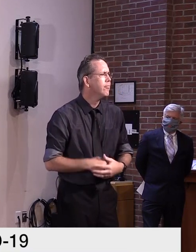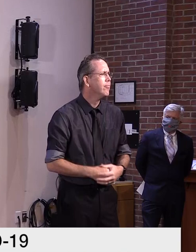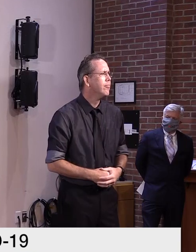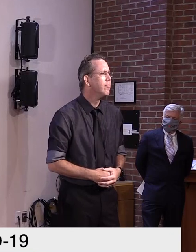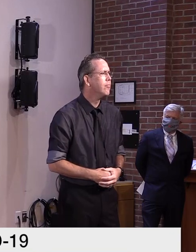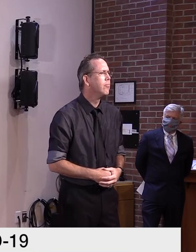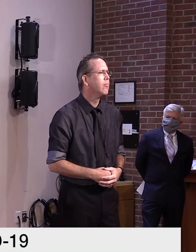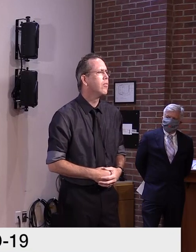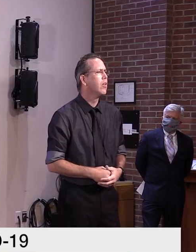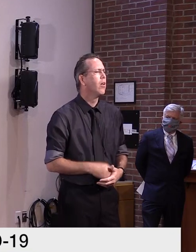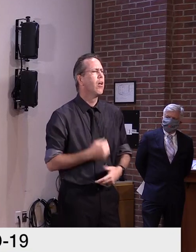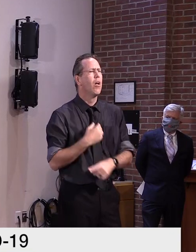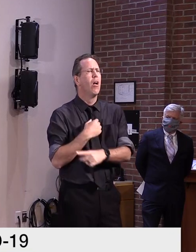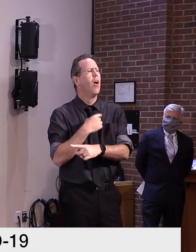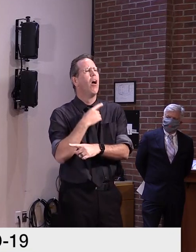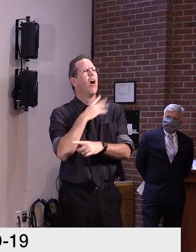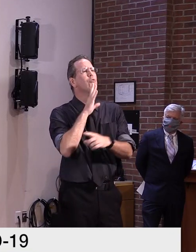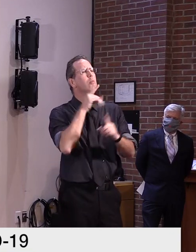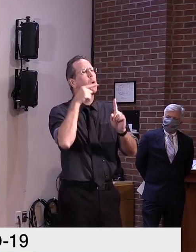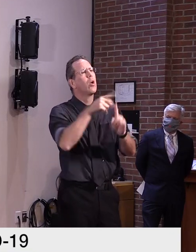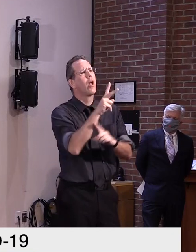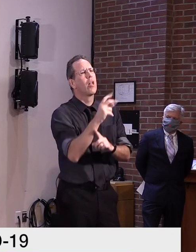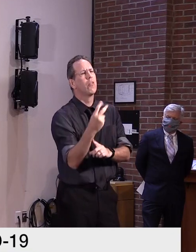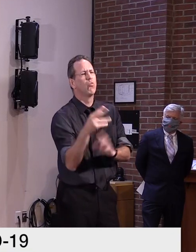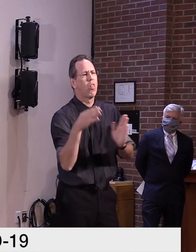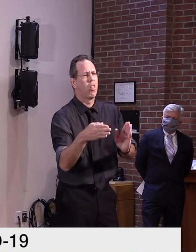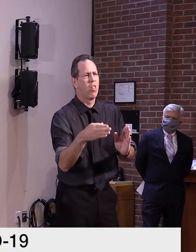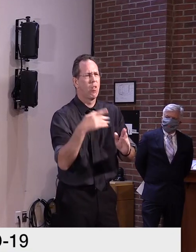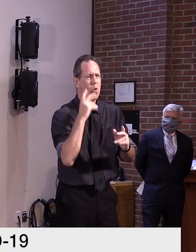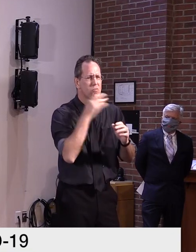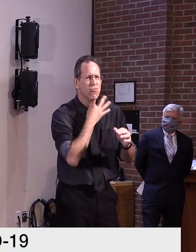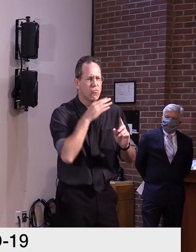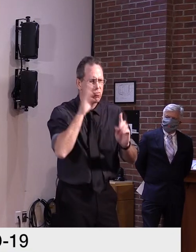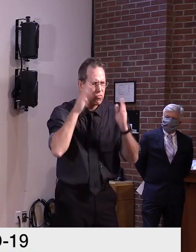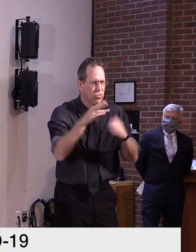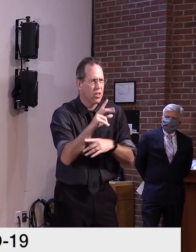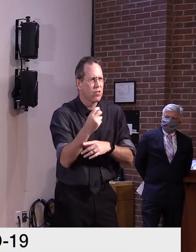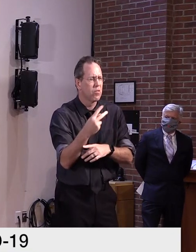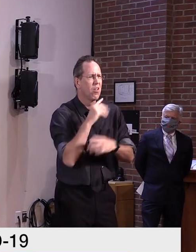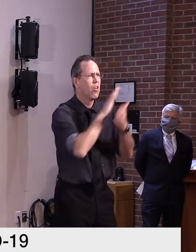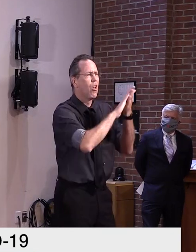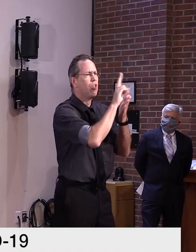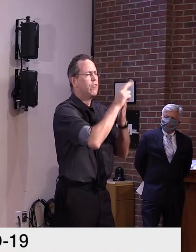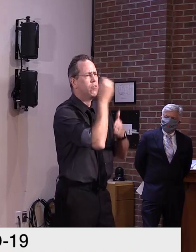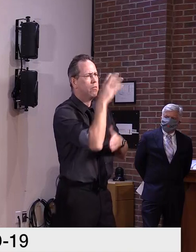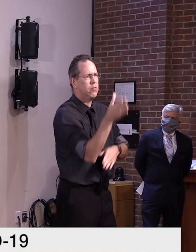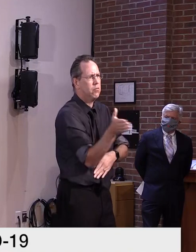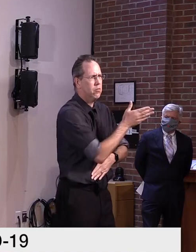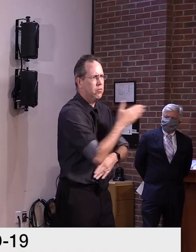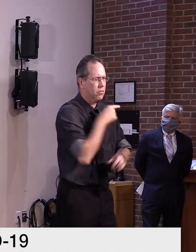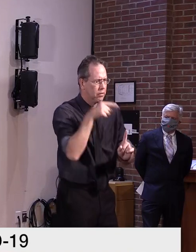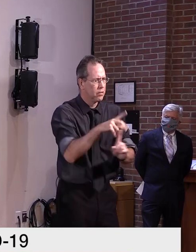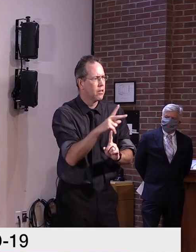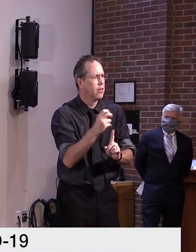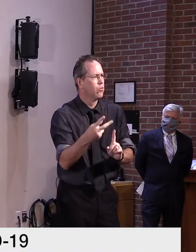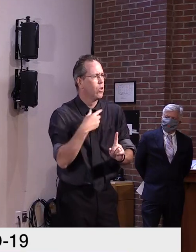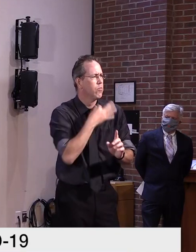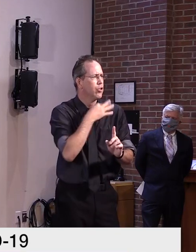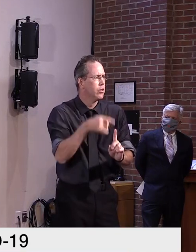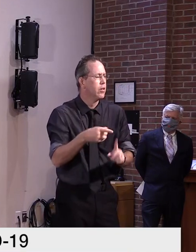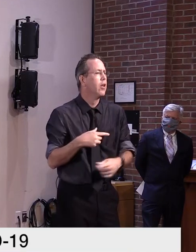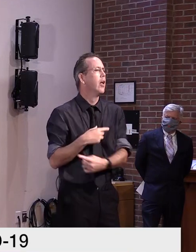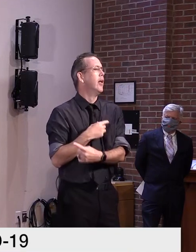I, I heard all the college, um, you know, from stuff earlier on. Yeah. So I'm not aware of a K through 12 yet, but, uh,